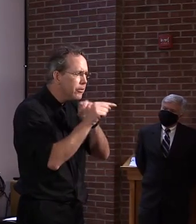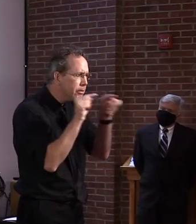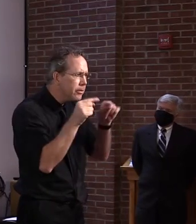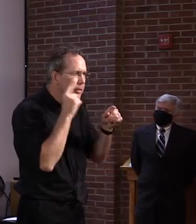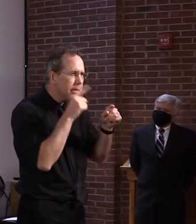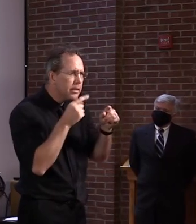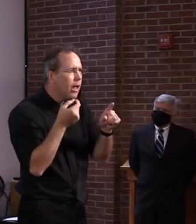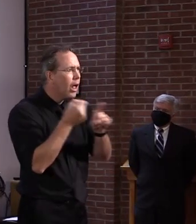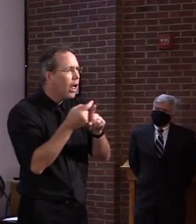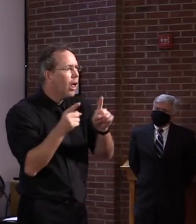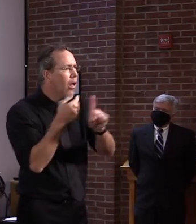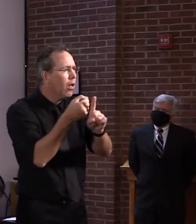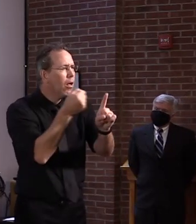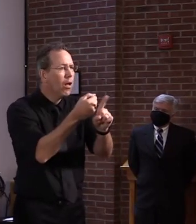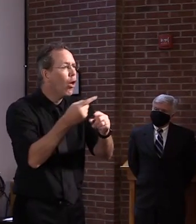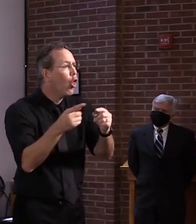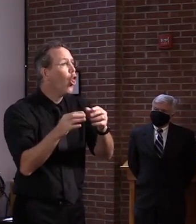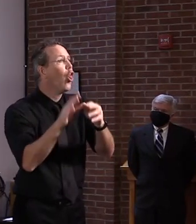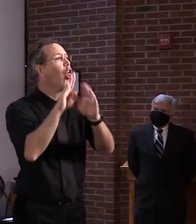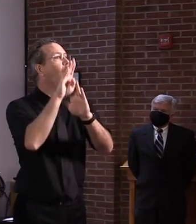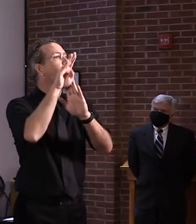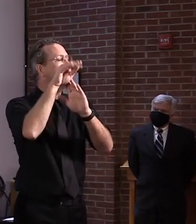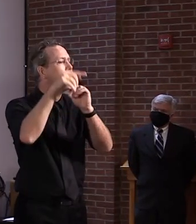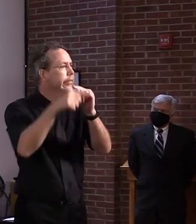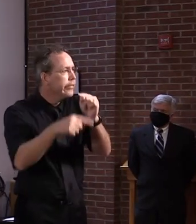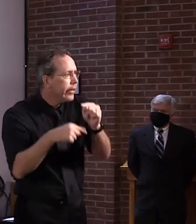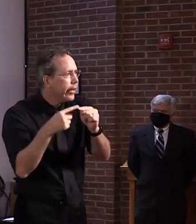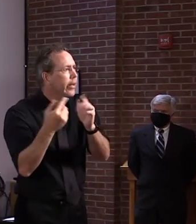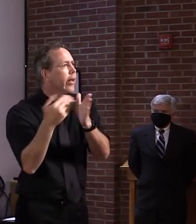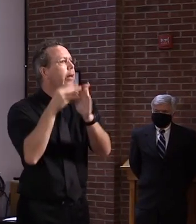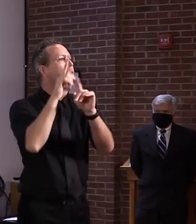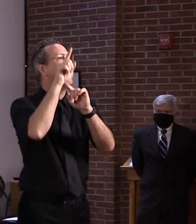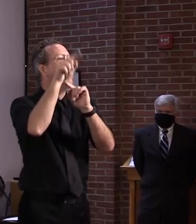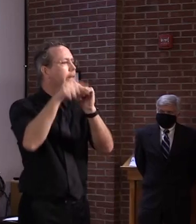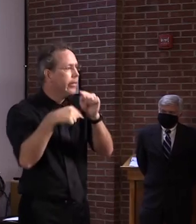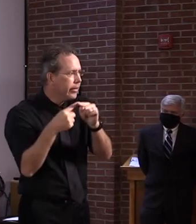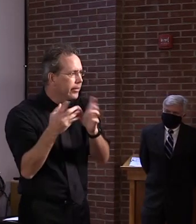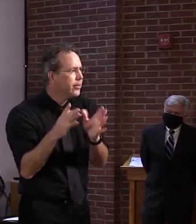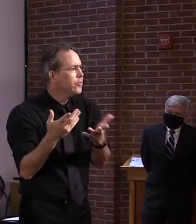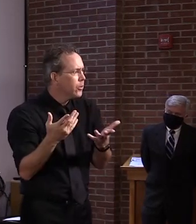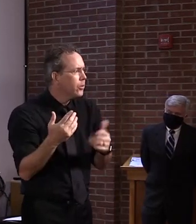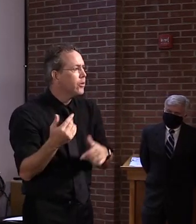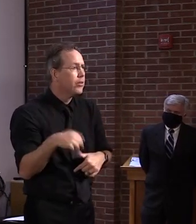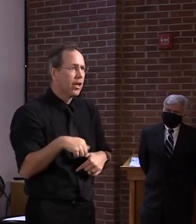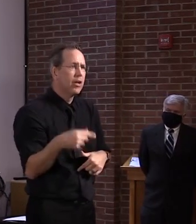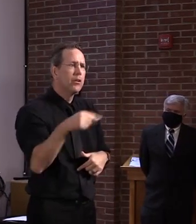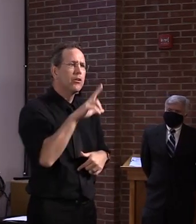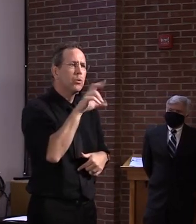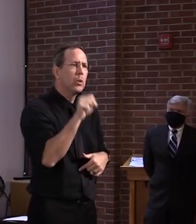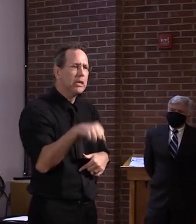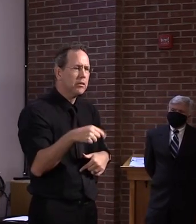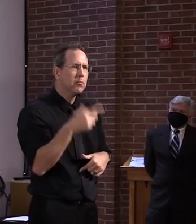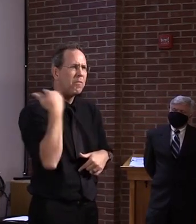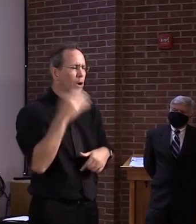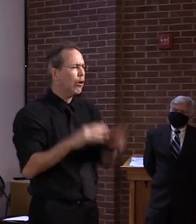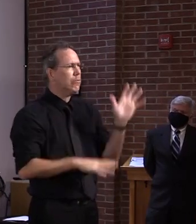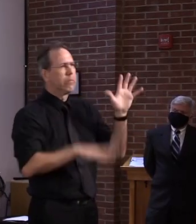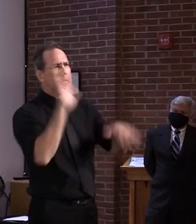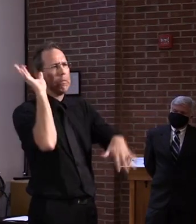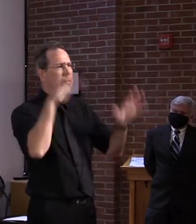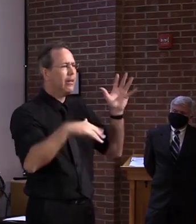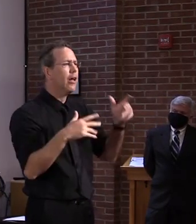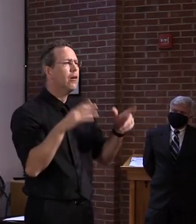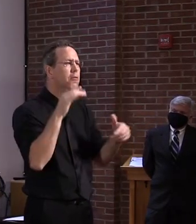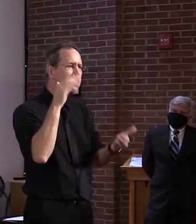now. Our country's actually improving. So the number of states that are reporting decreases in cases are the majority of cases, are the